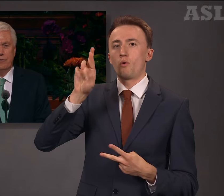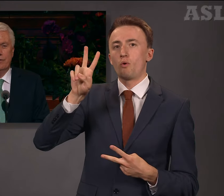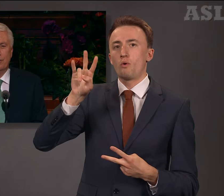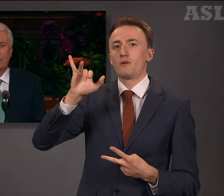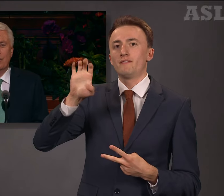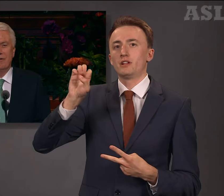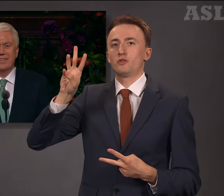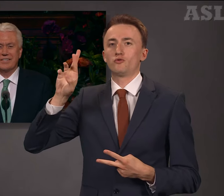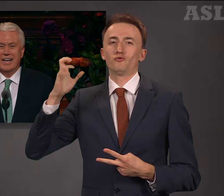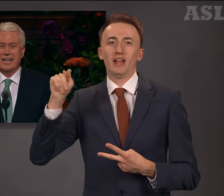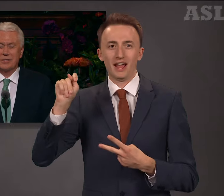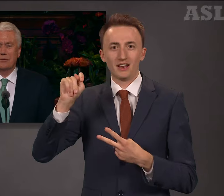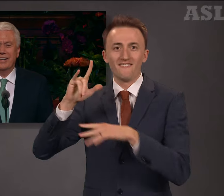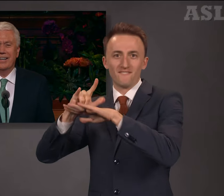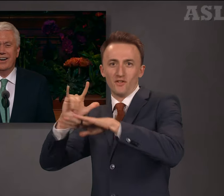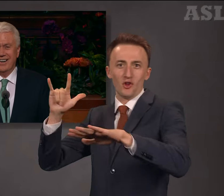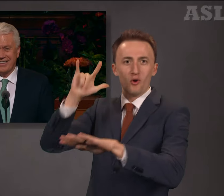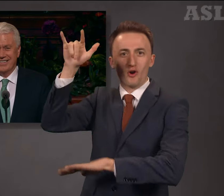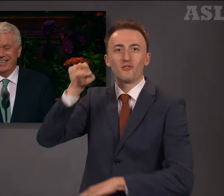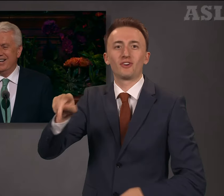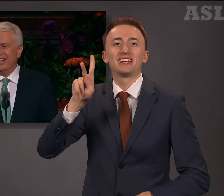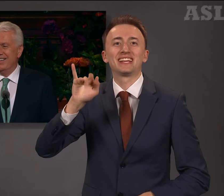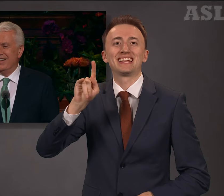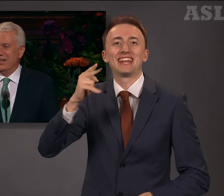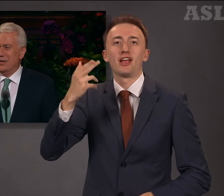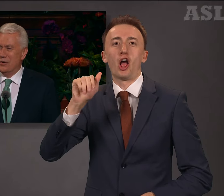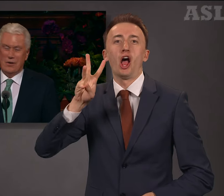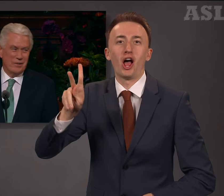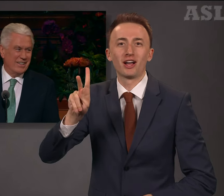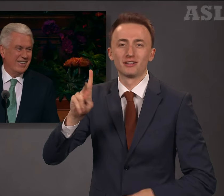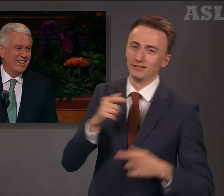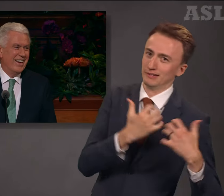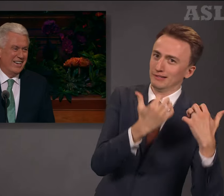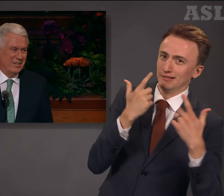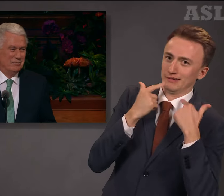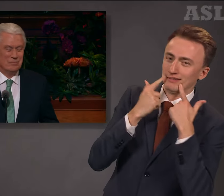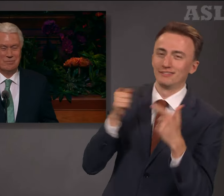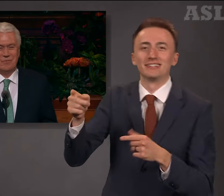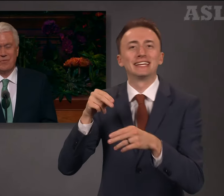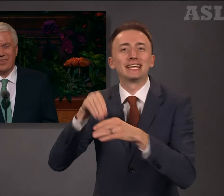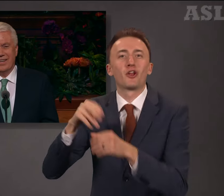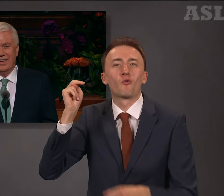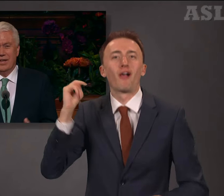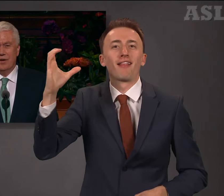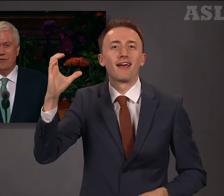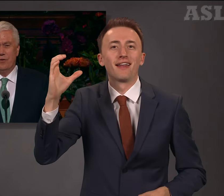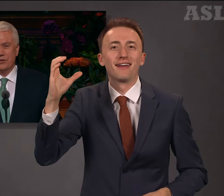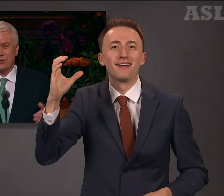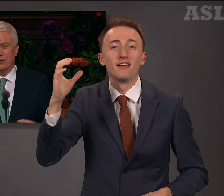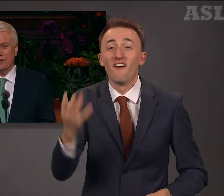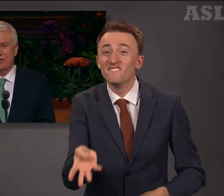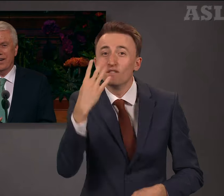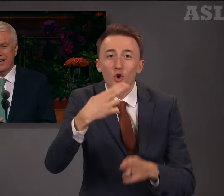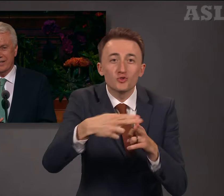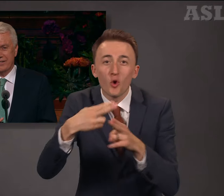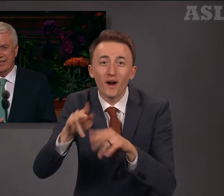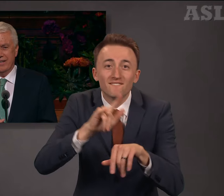flew over the sands of Kitty Hawk, North Carolina. Four short flights on that